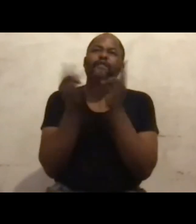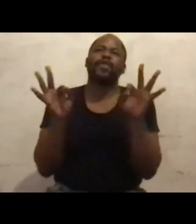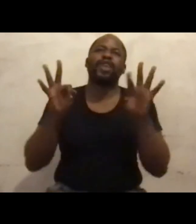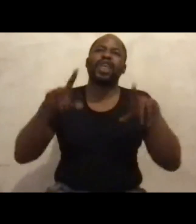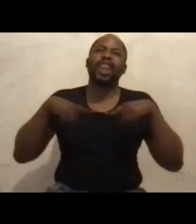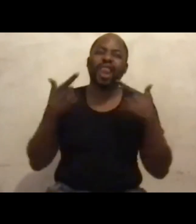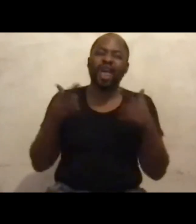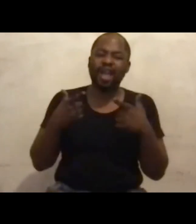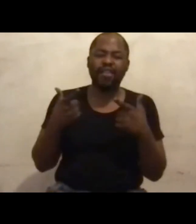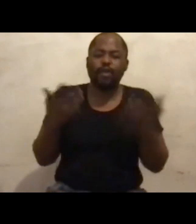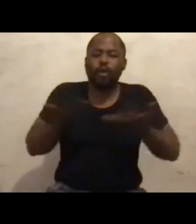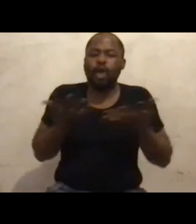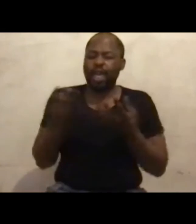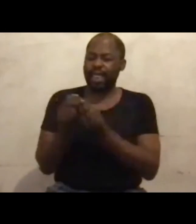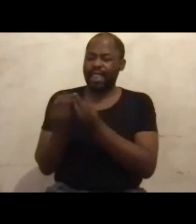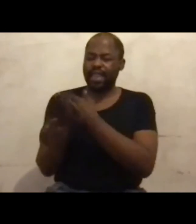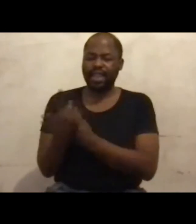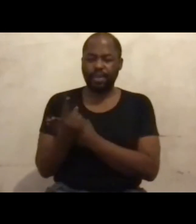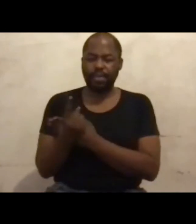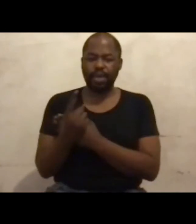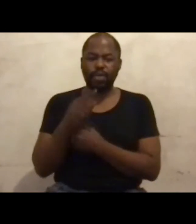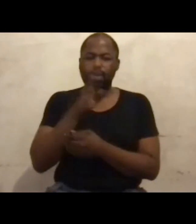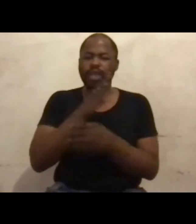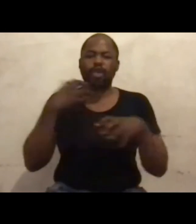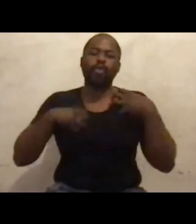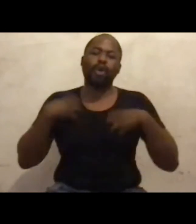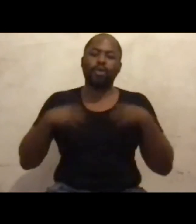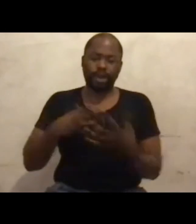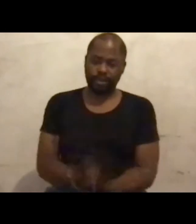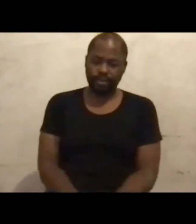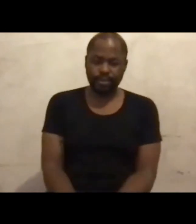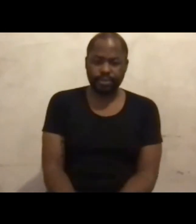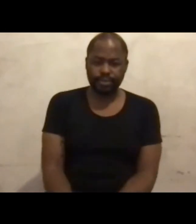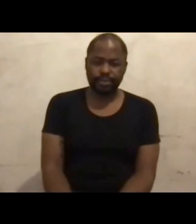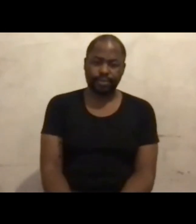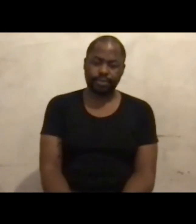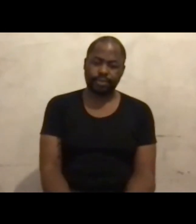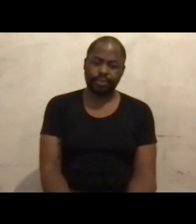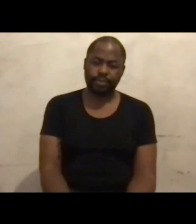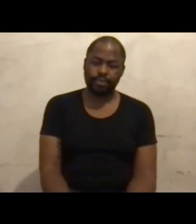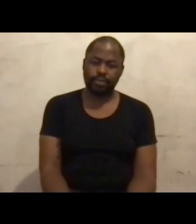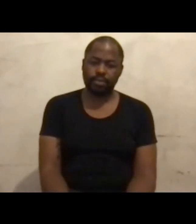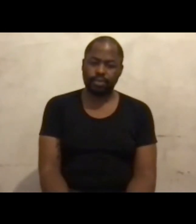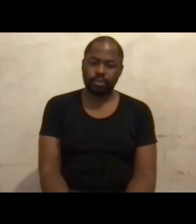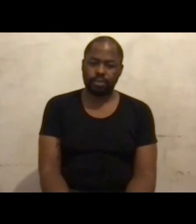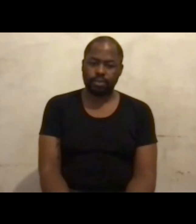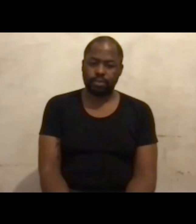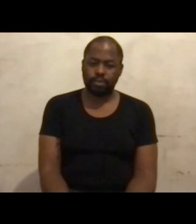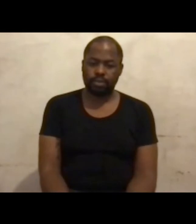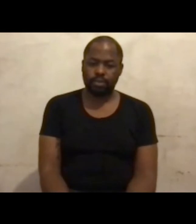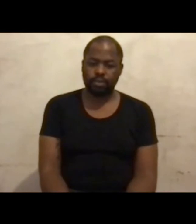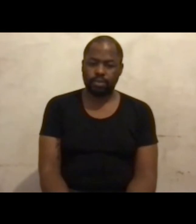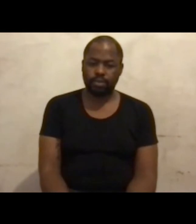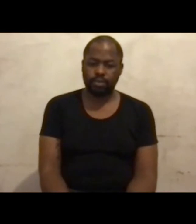things happen without me having to worry about any other things no more. And I think what we've learned from your life, Musa,